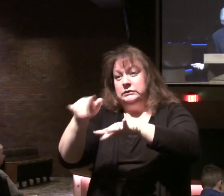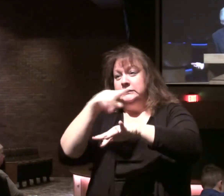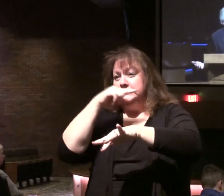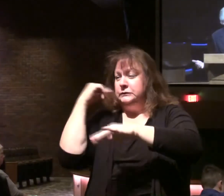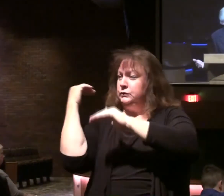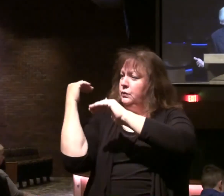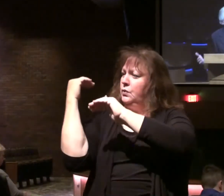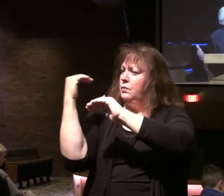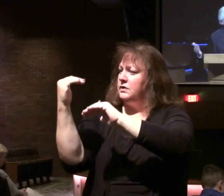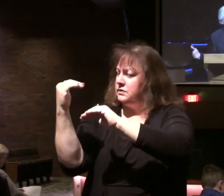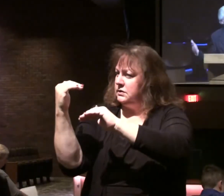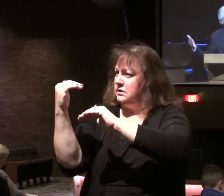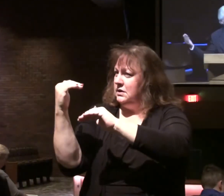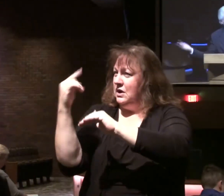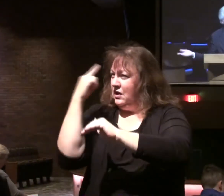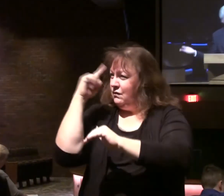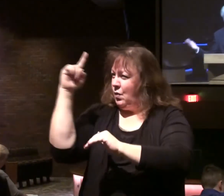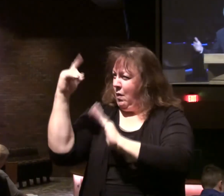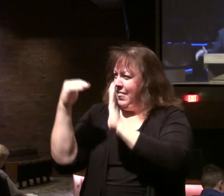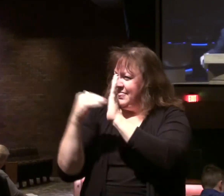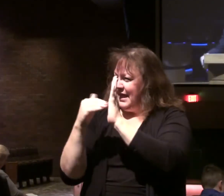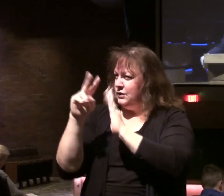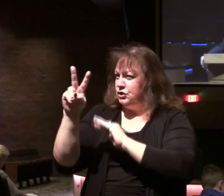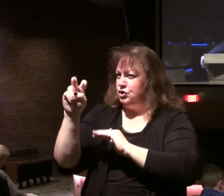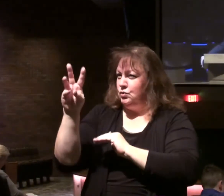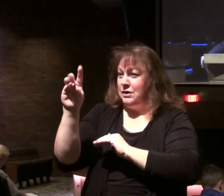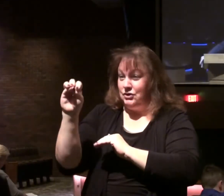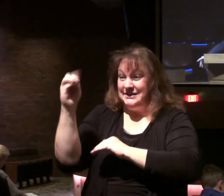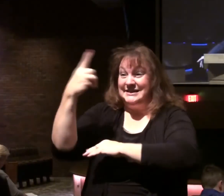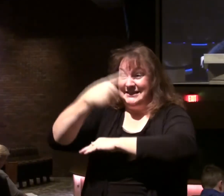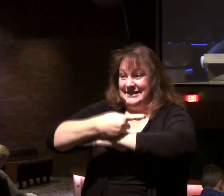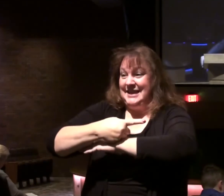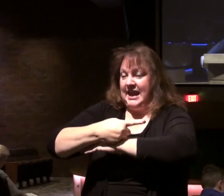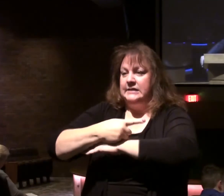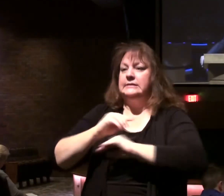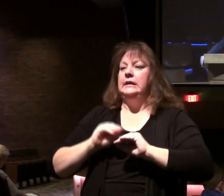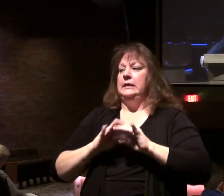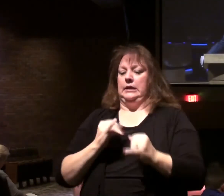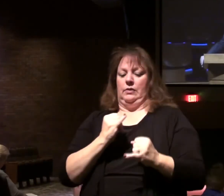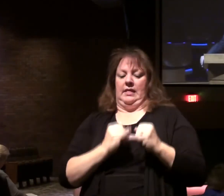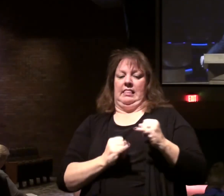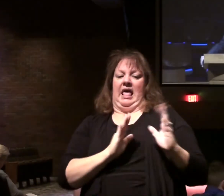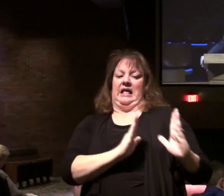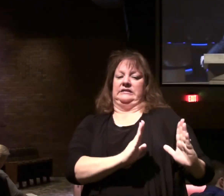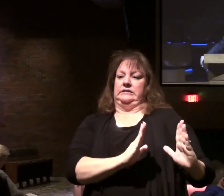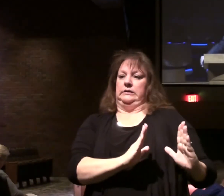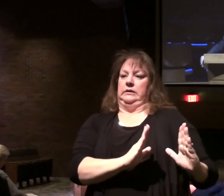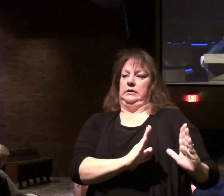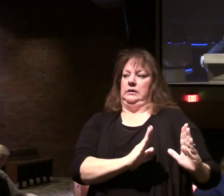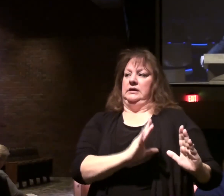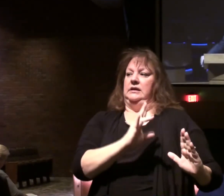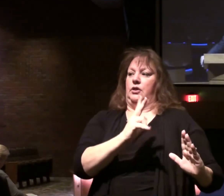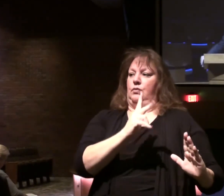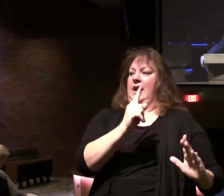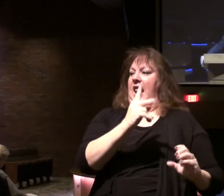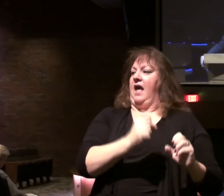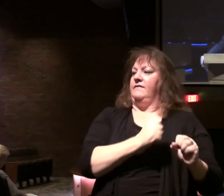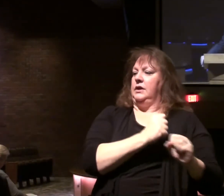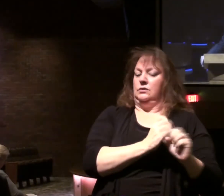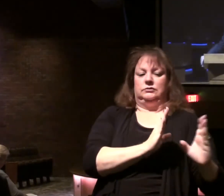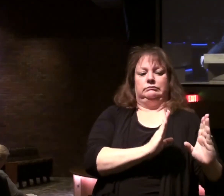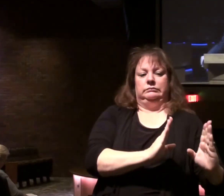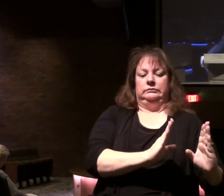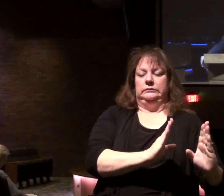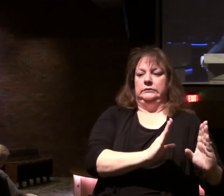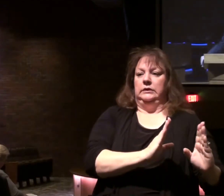At end of verse 6. For 1260 days. That's clearly the last half of the tribulation. When you